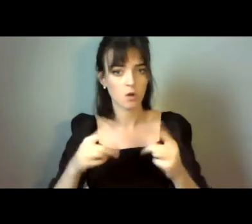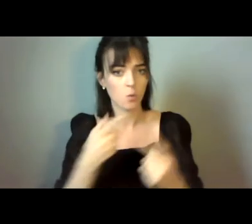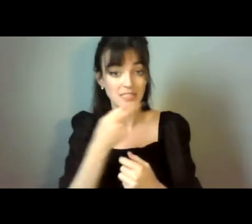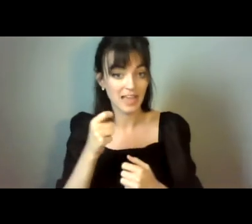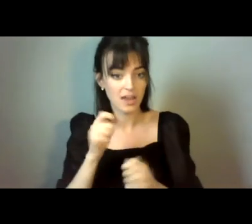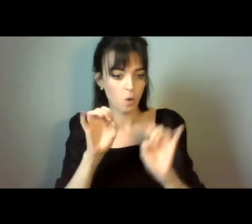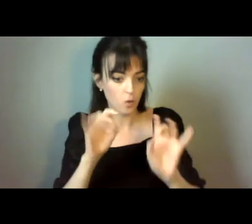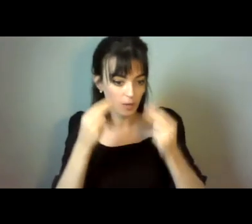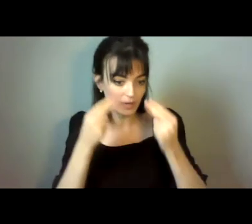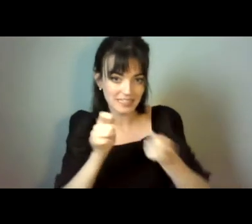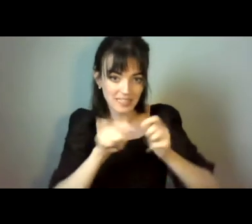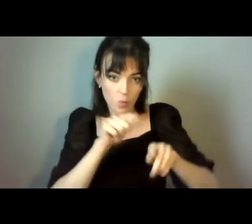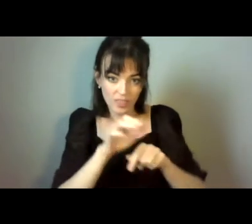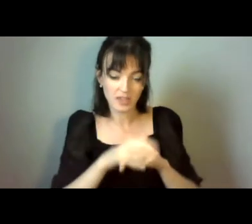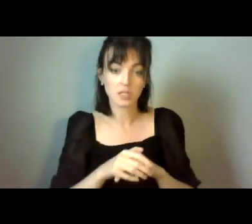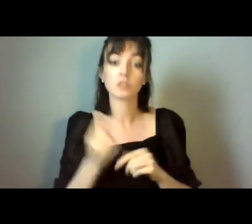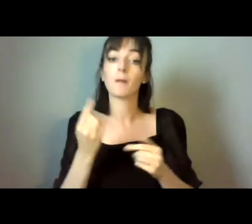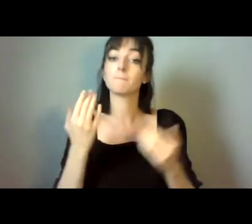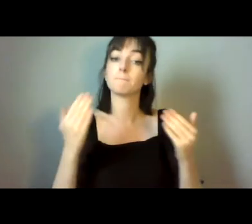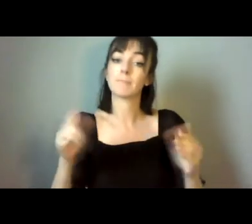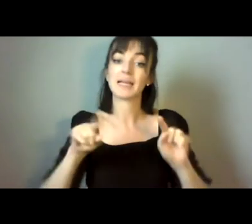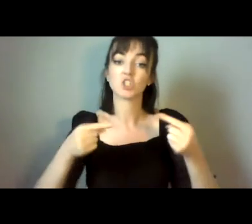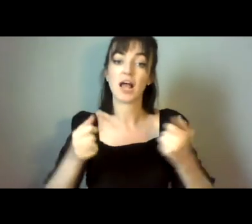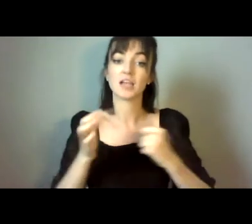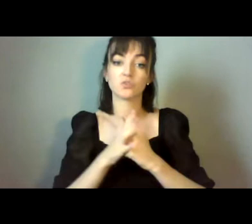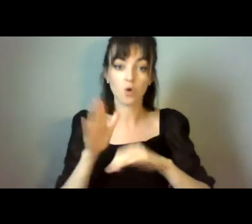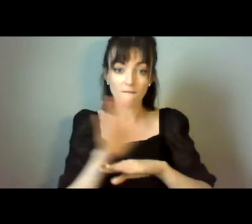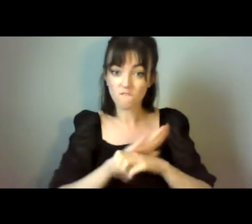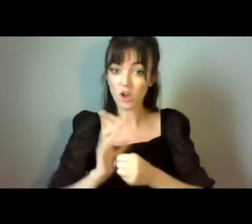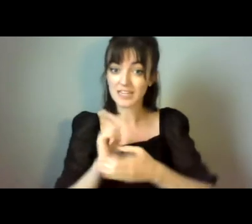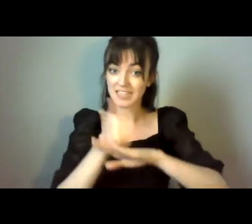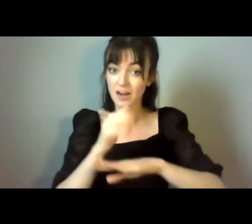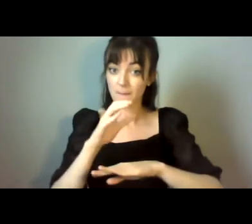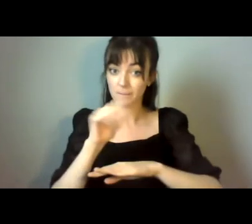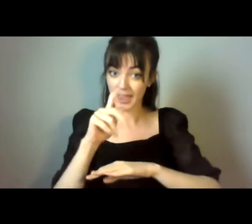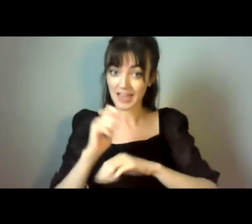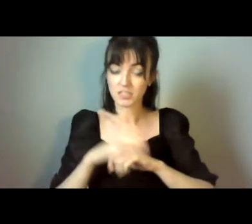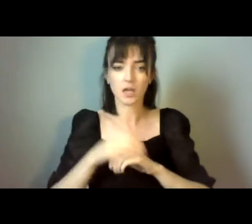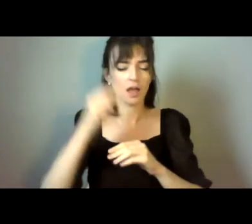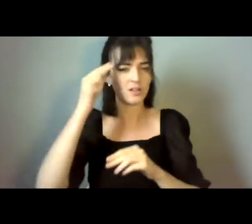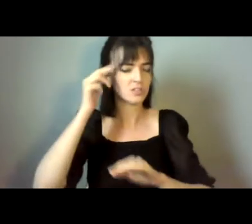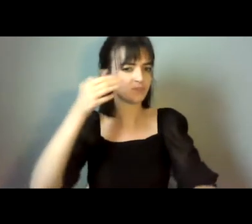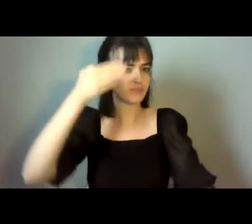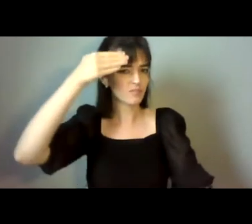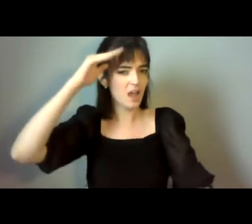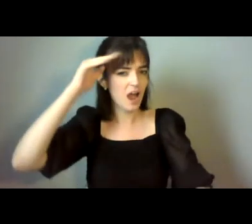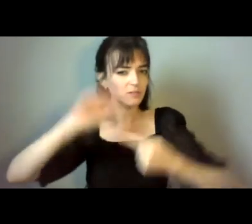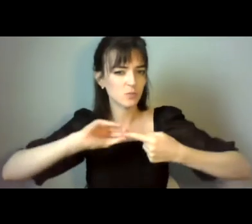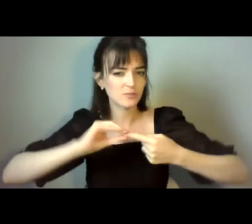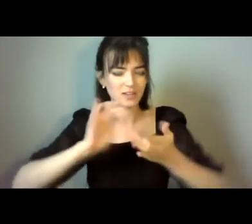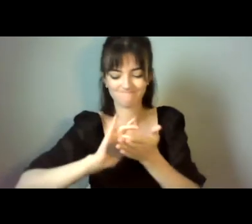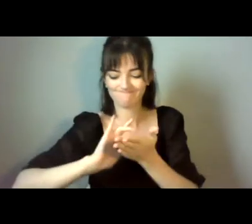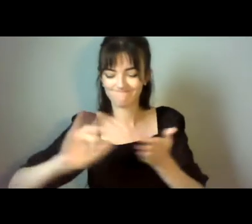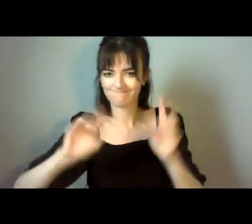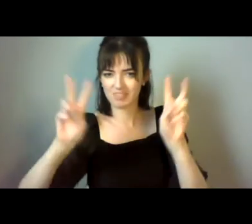The biggest challenge in terms of the full implementation, though, as I understand it, the Irish attempt to write out best interest from the legislation is quite